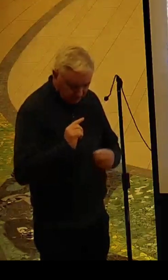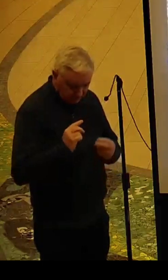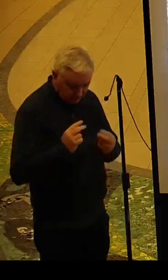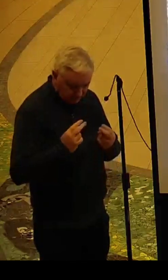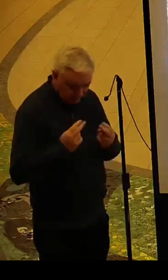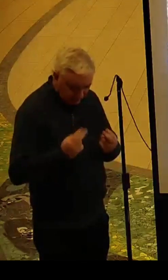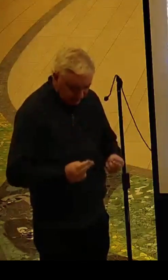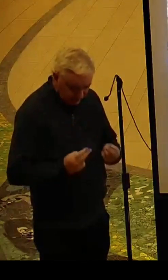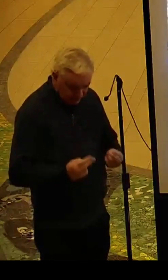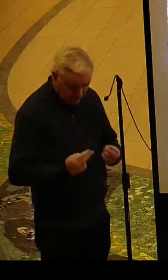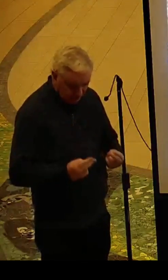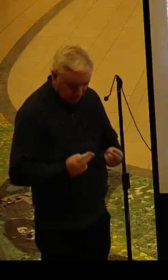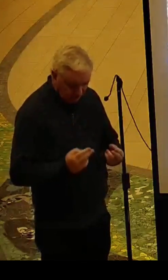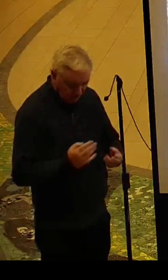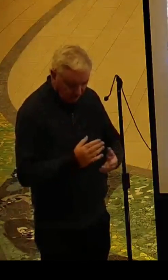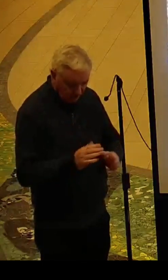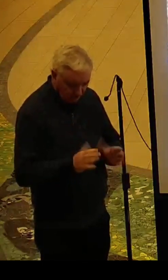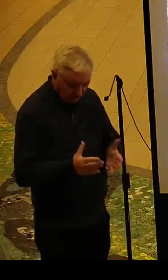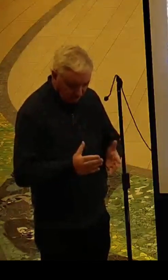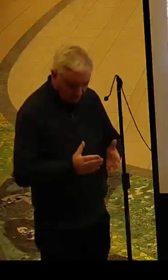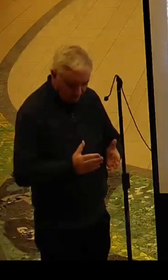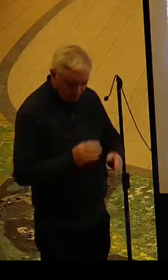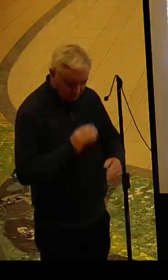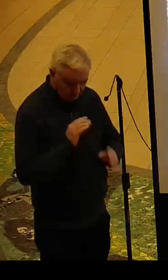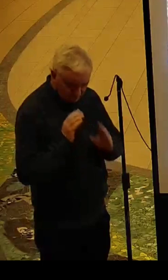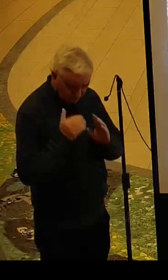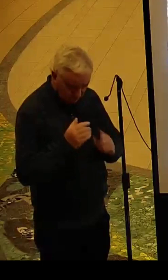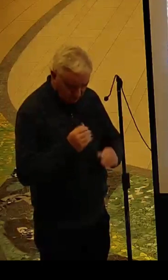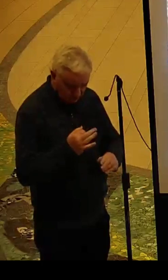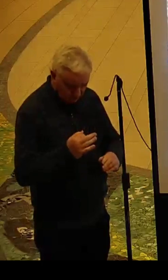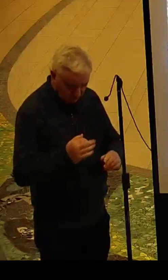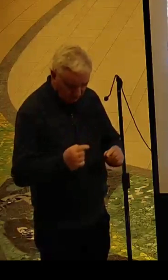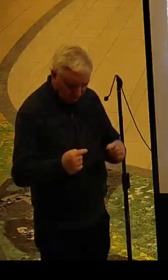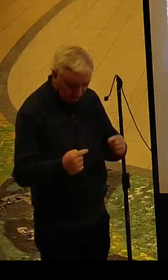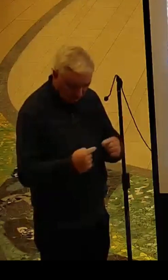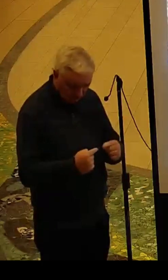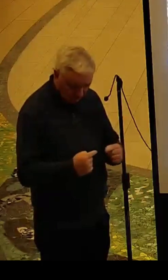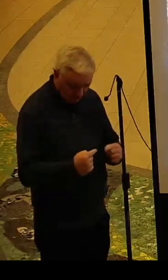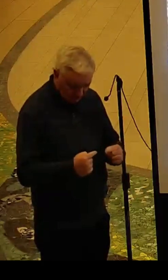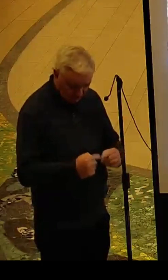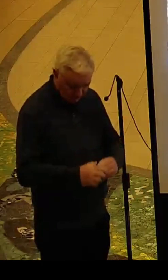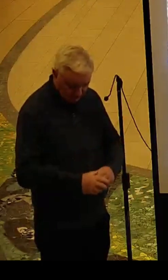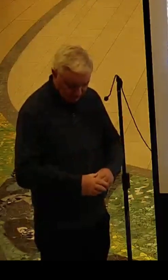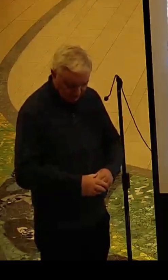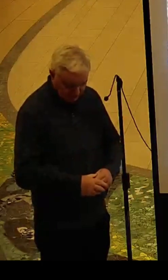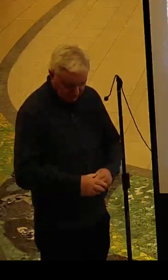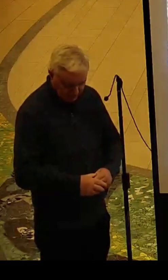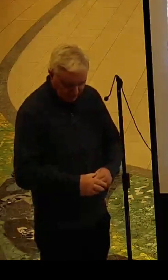needs are because of the conflict.